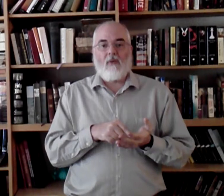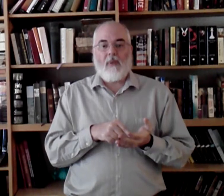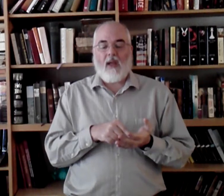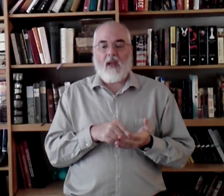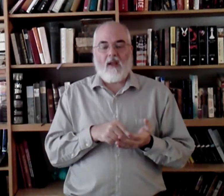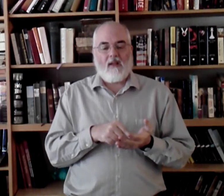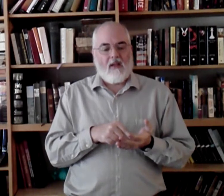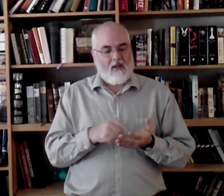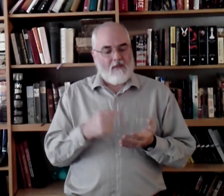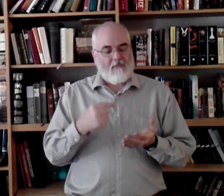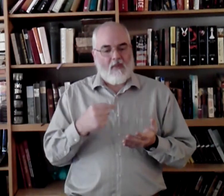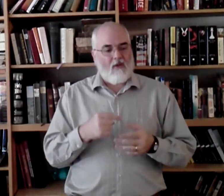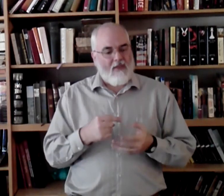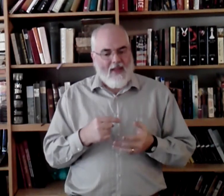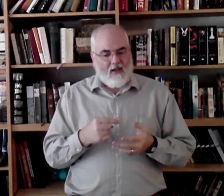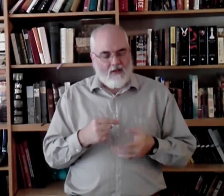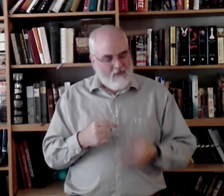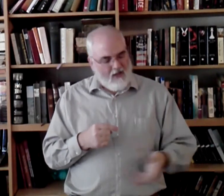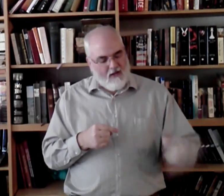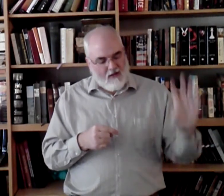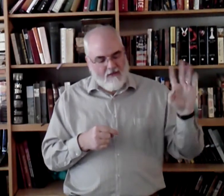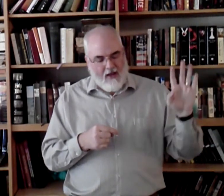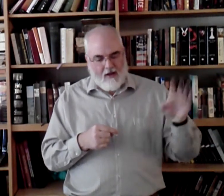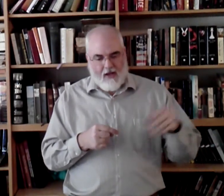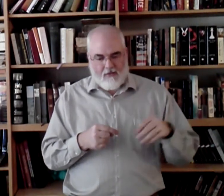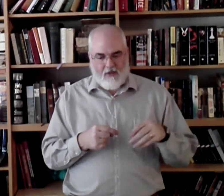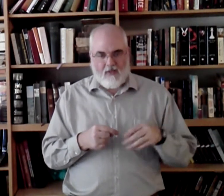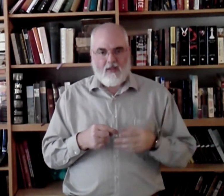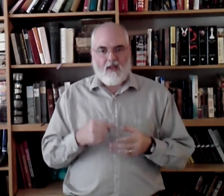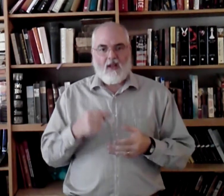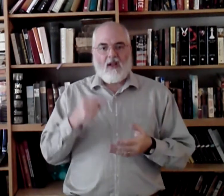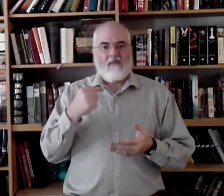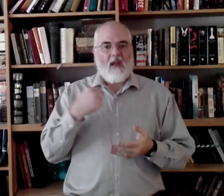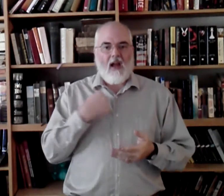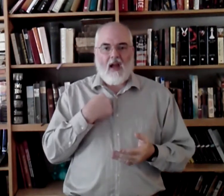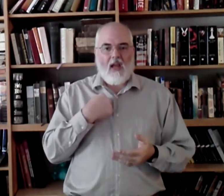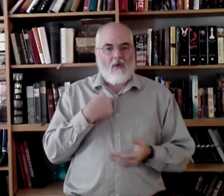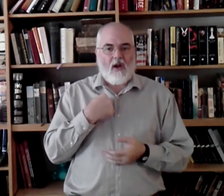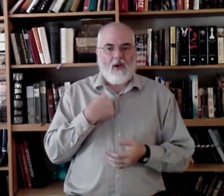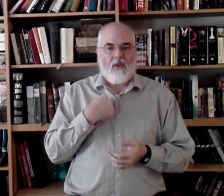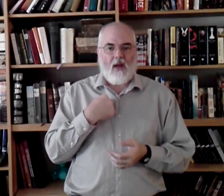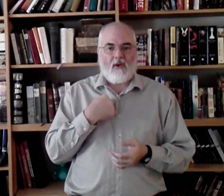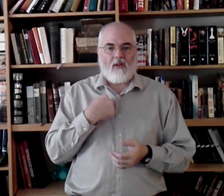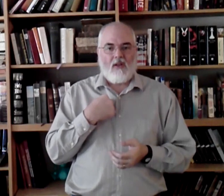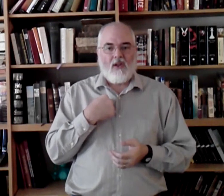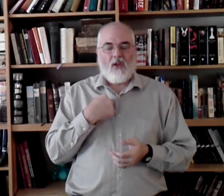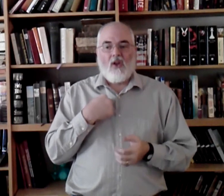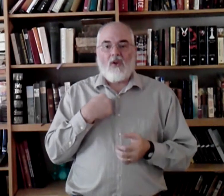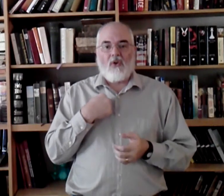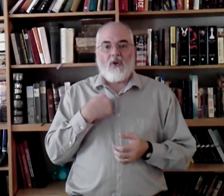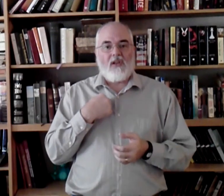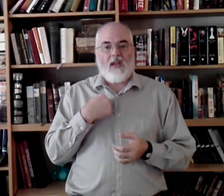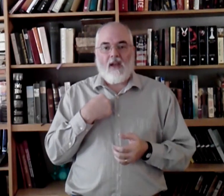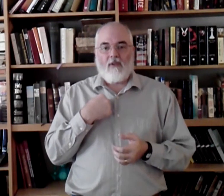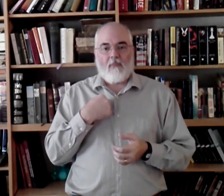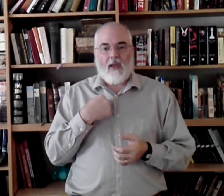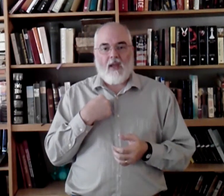pay. That, leave that out. I, we already know that one, could never pay.